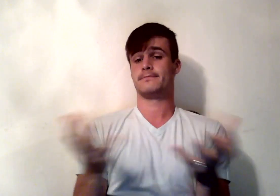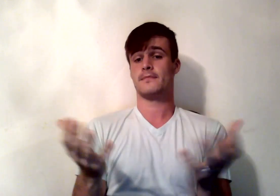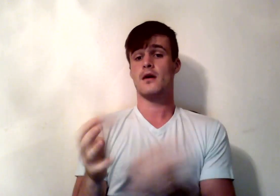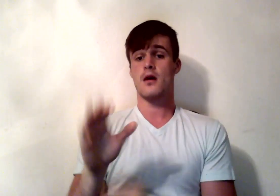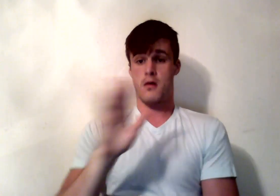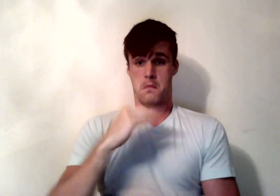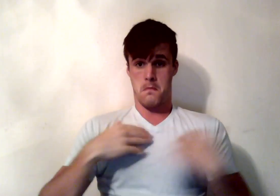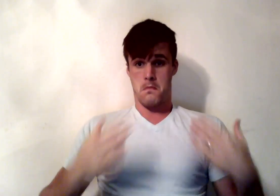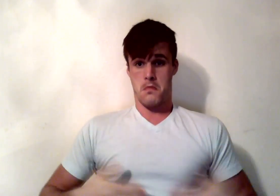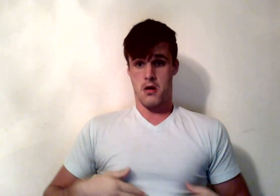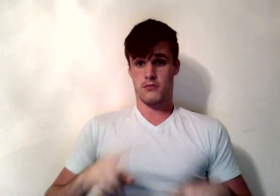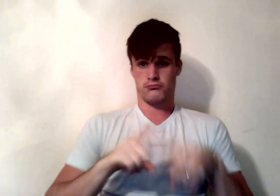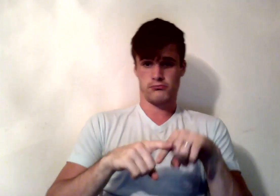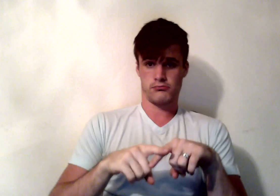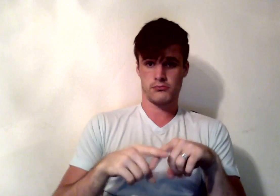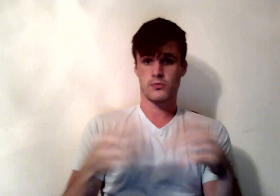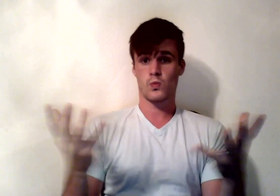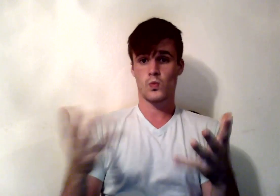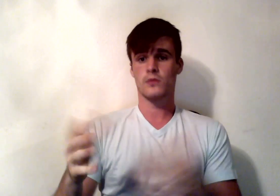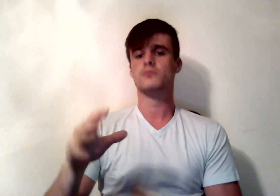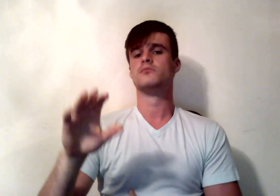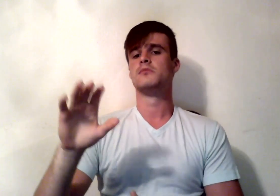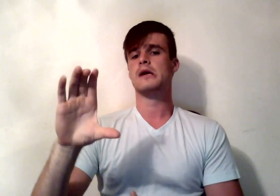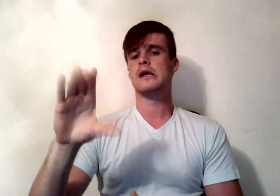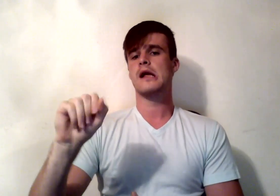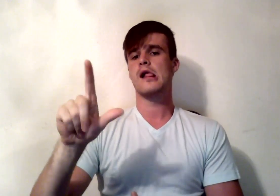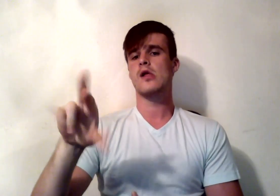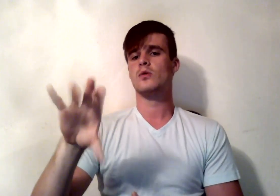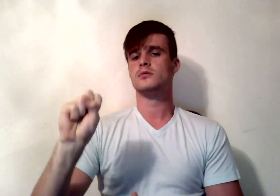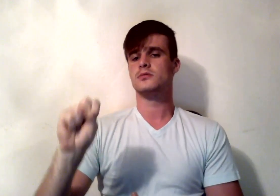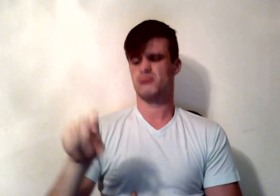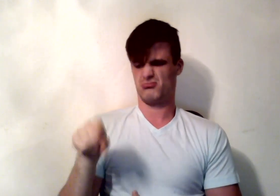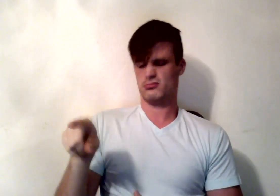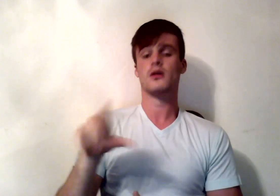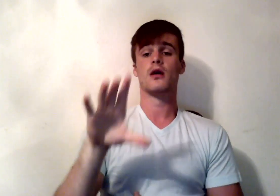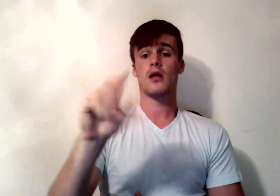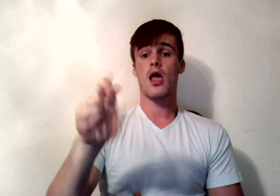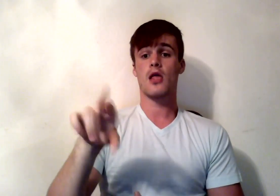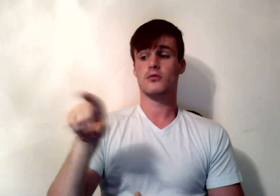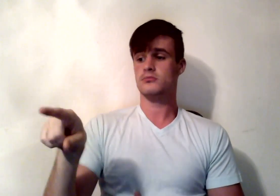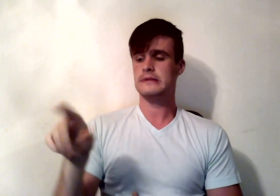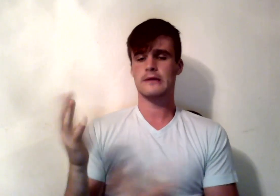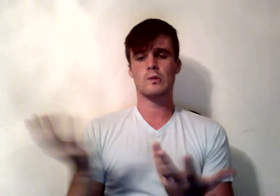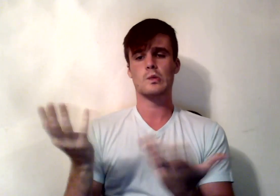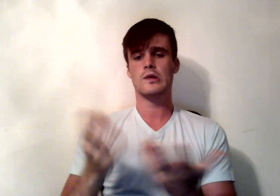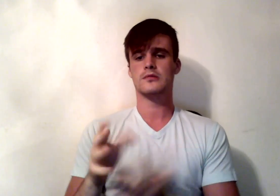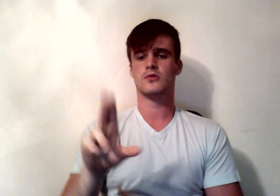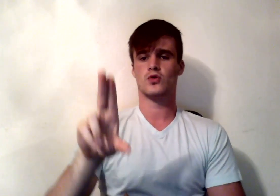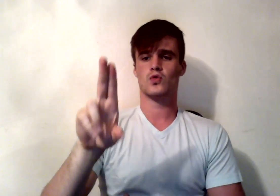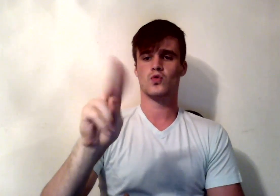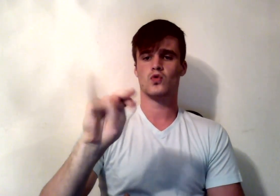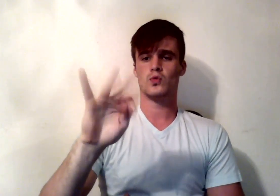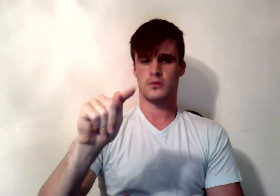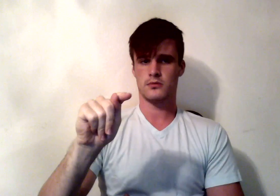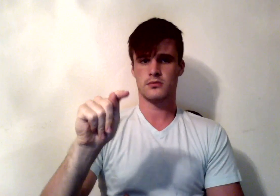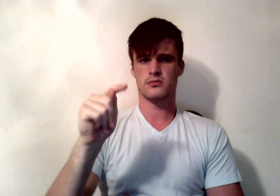for the energy it needs to keep running. A calorie is a unit of heat used to denote the amount of energy in a food.